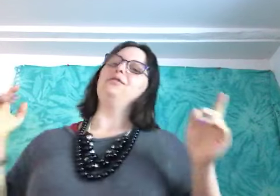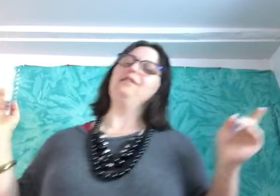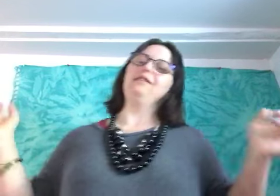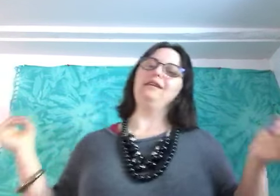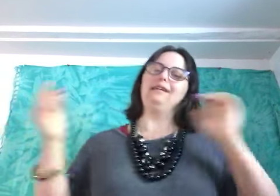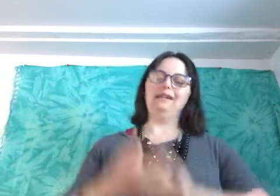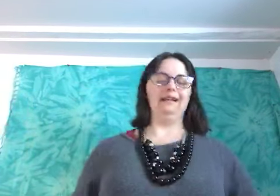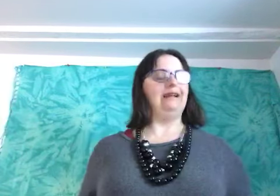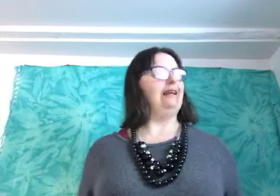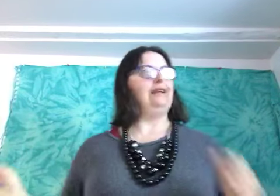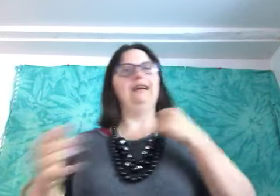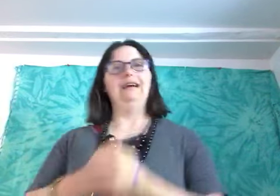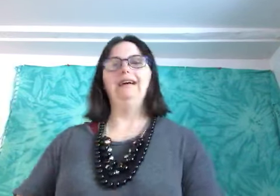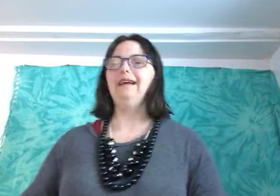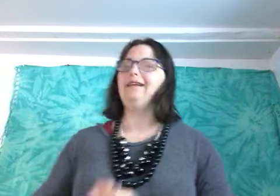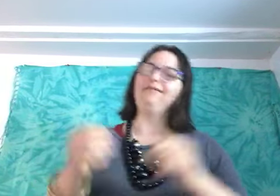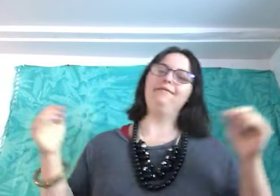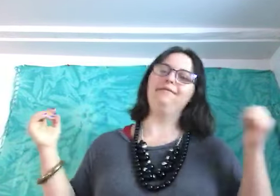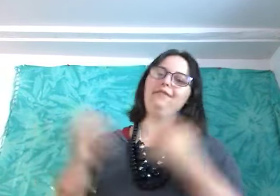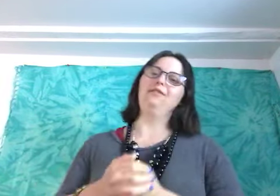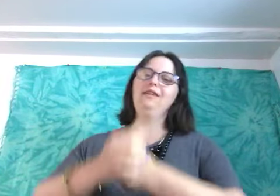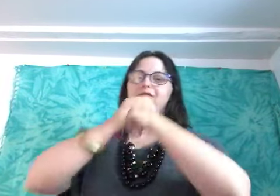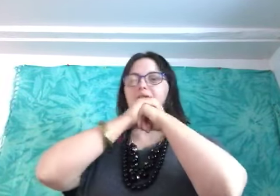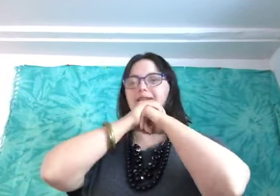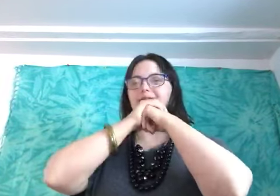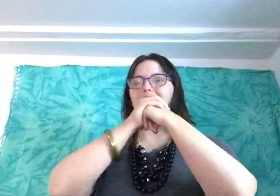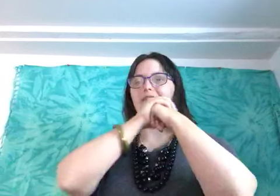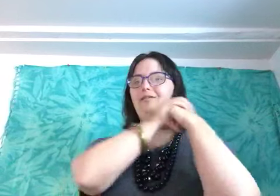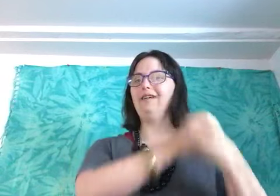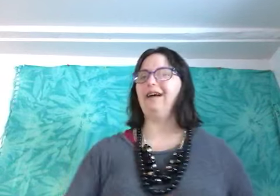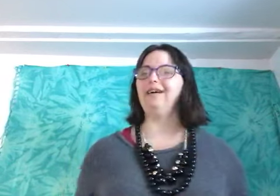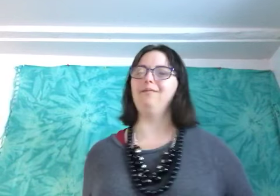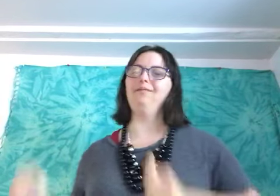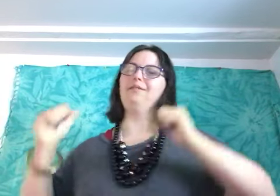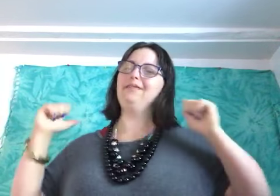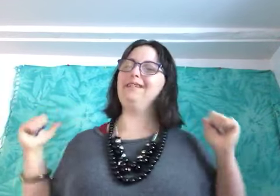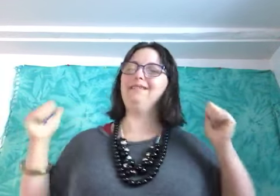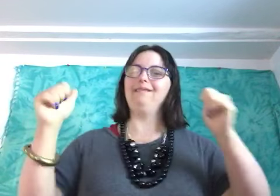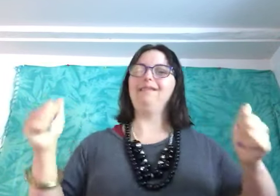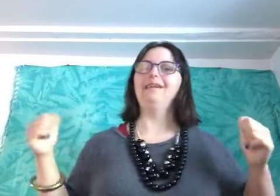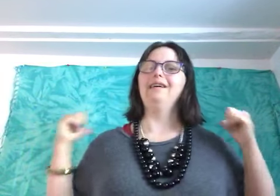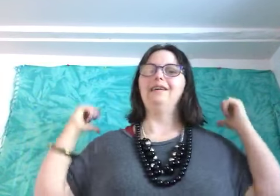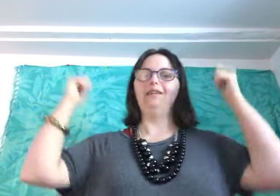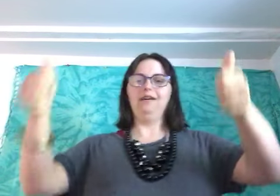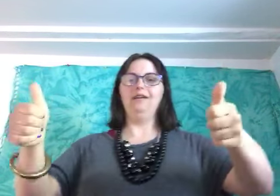uh if you enjoyed this video um don't forget to uh